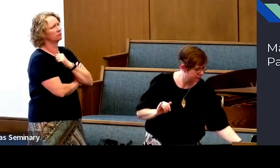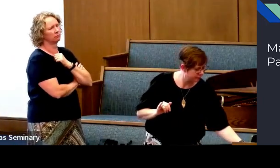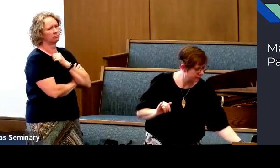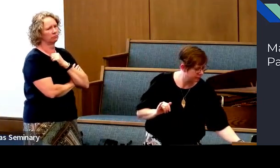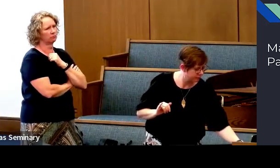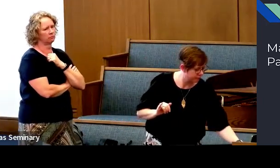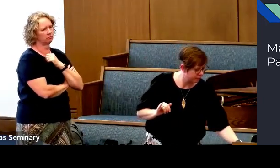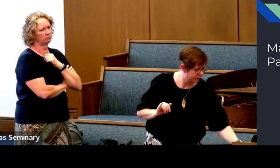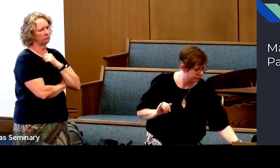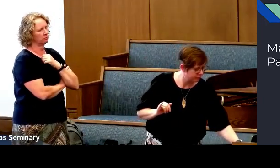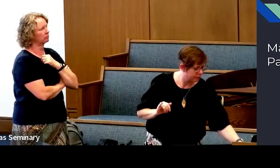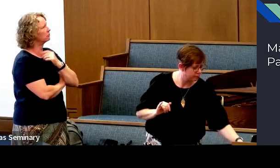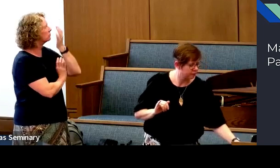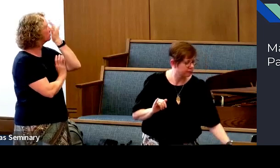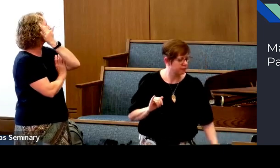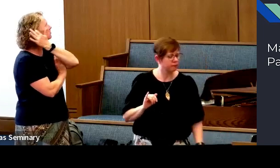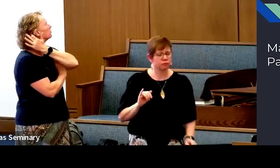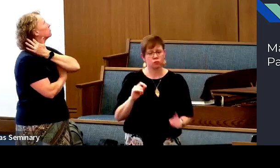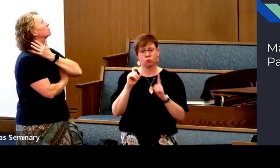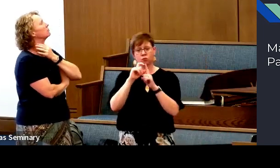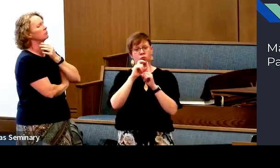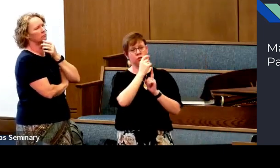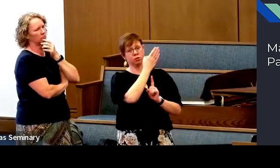There are two words there.